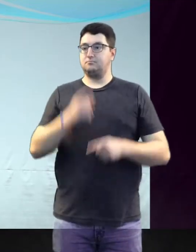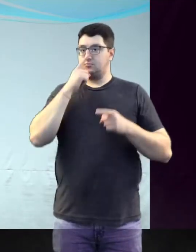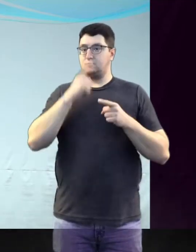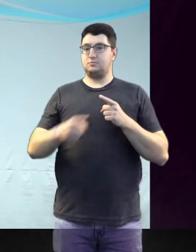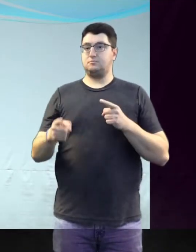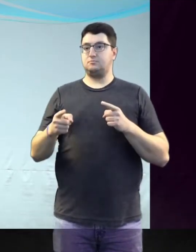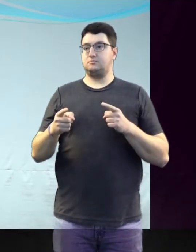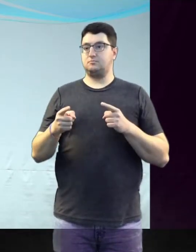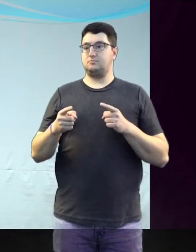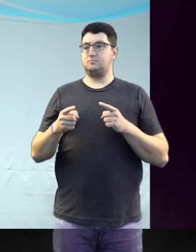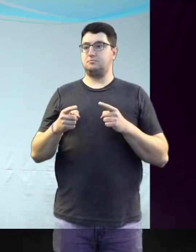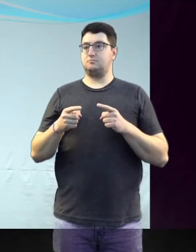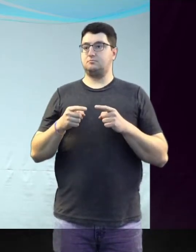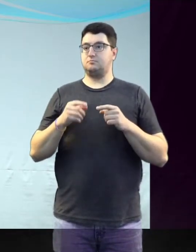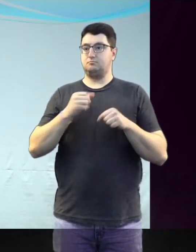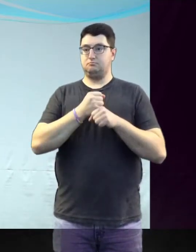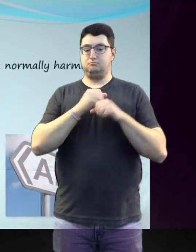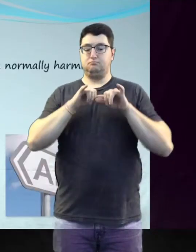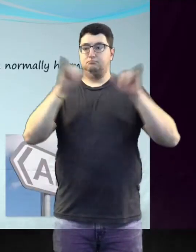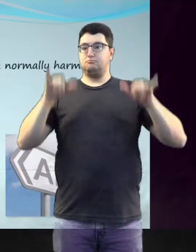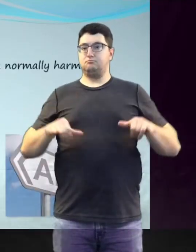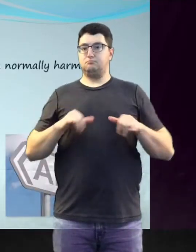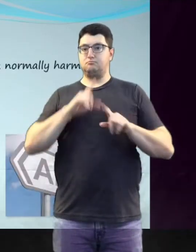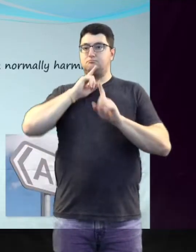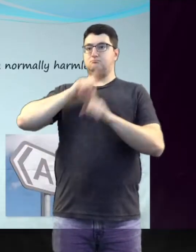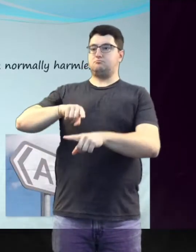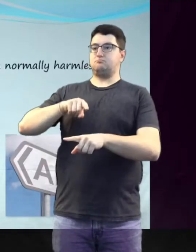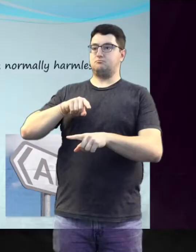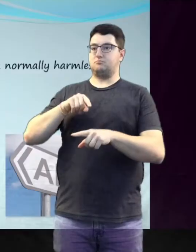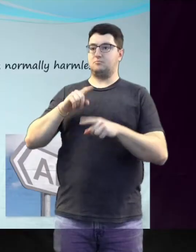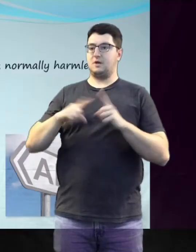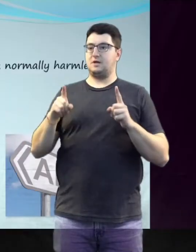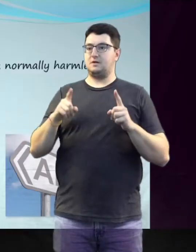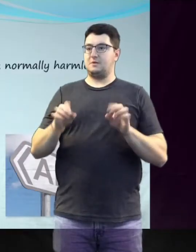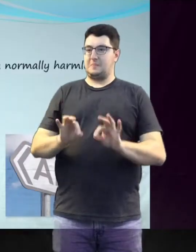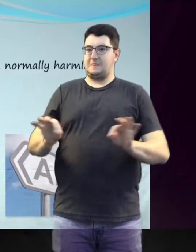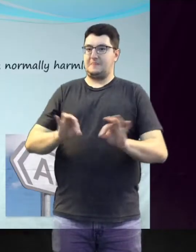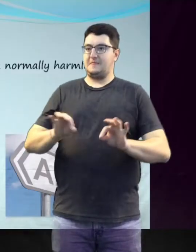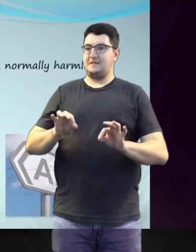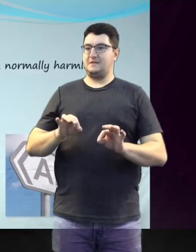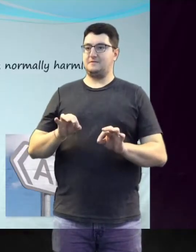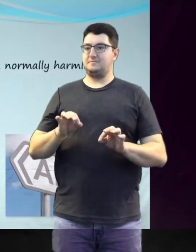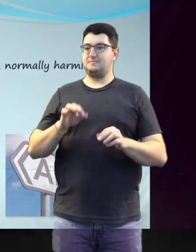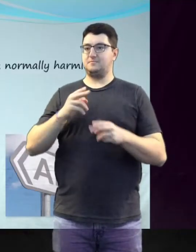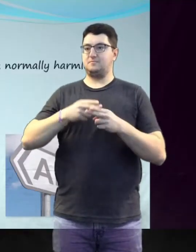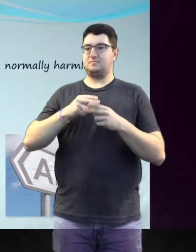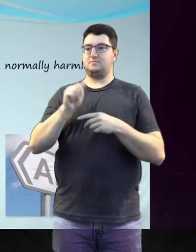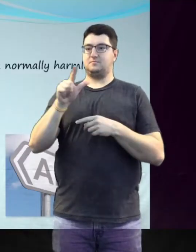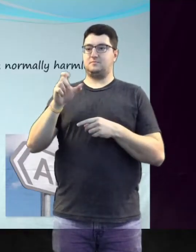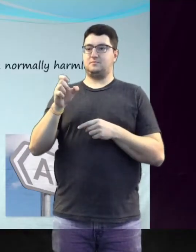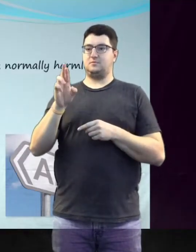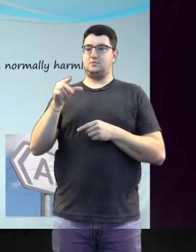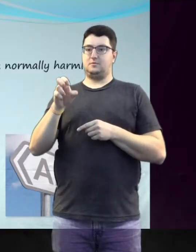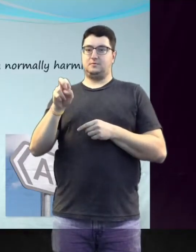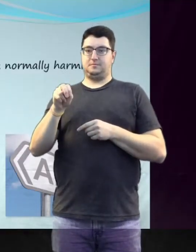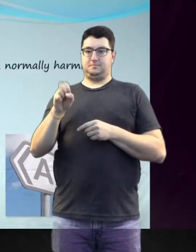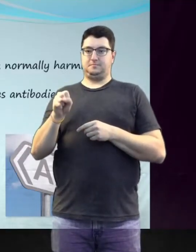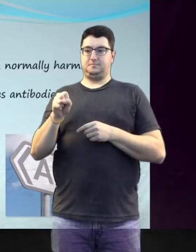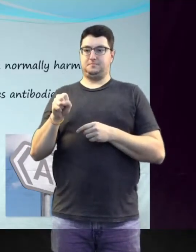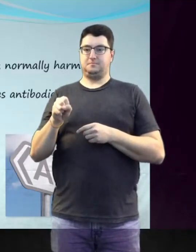An allergy is the immune system's excessive reaction to a normally harmless substance called an allergen. At